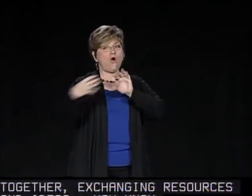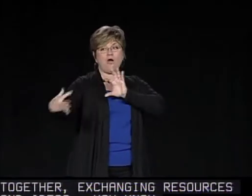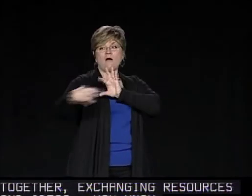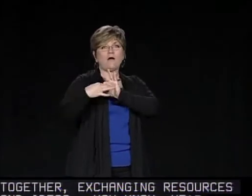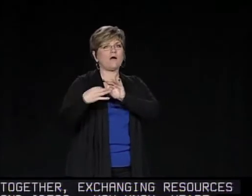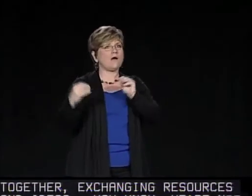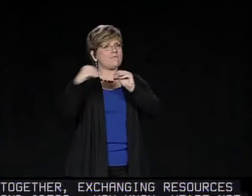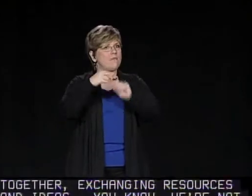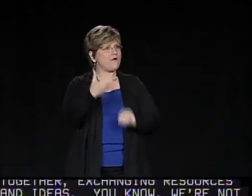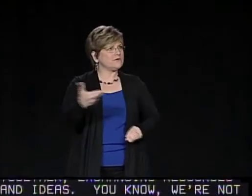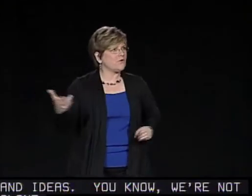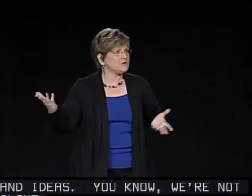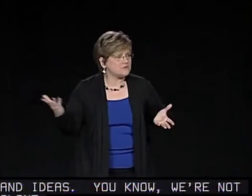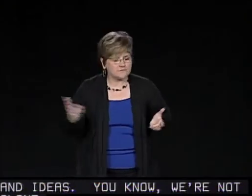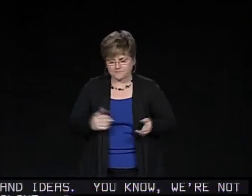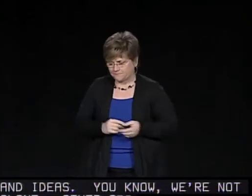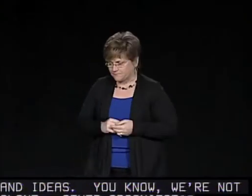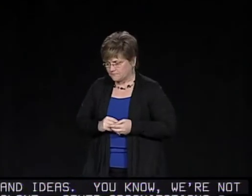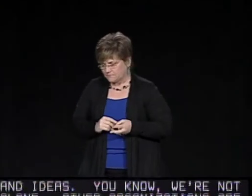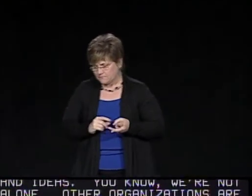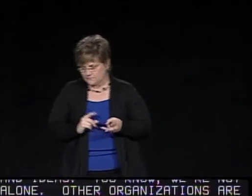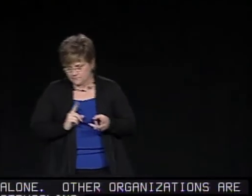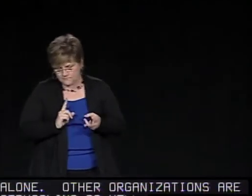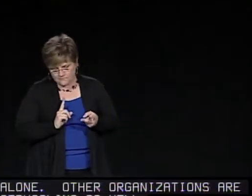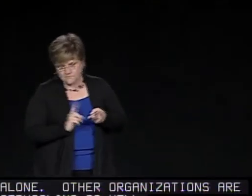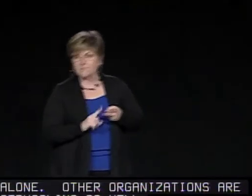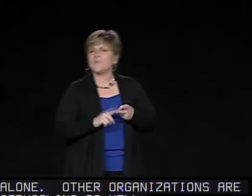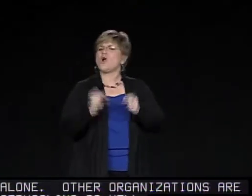are struggling as well. So when we work together, we become stronger.